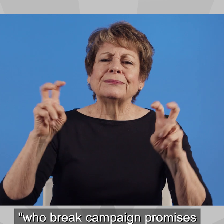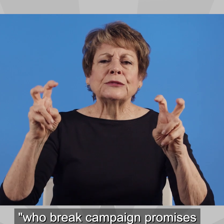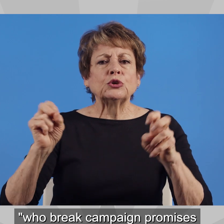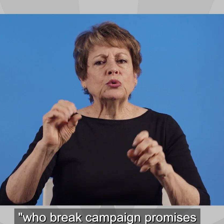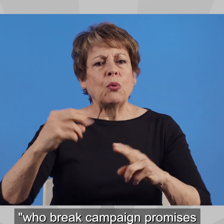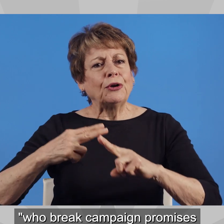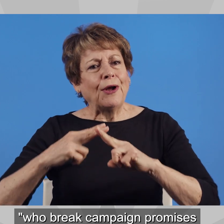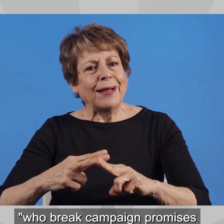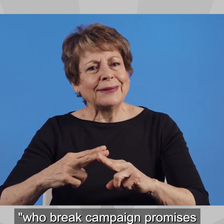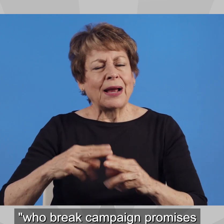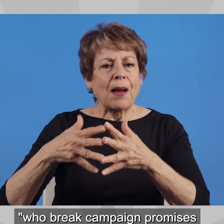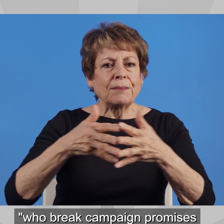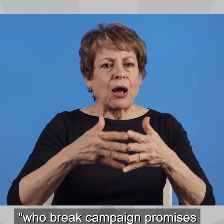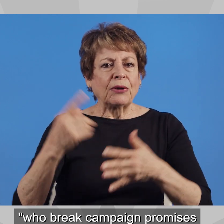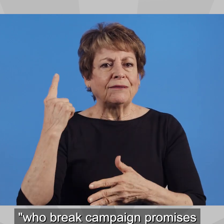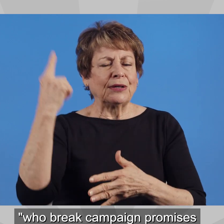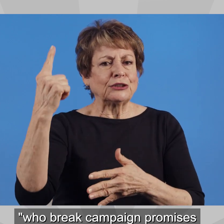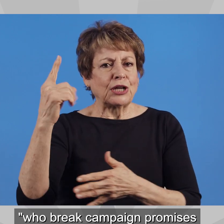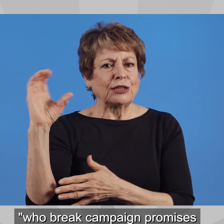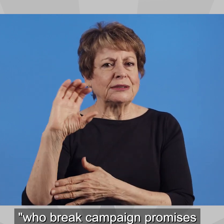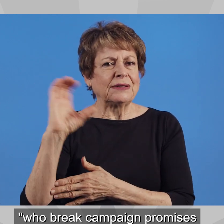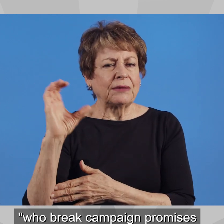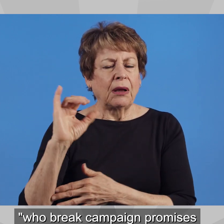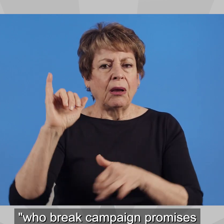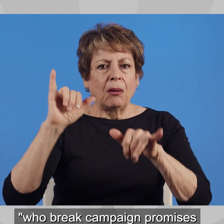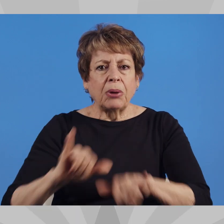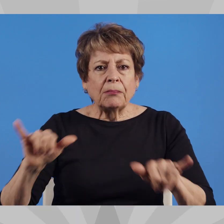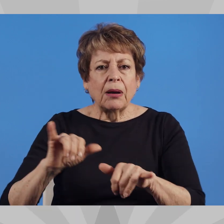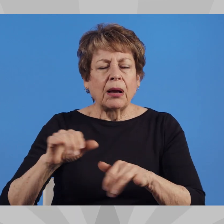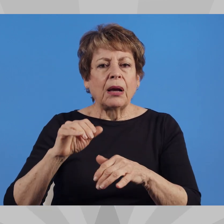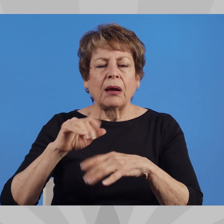who break campaign promises and vote with Democrats.